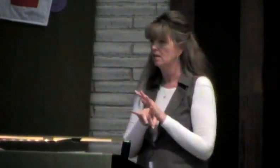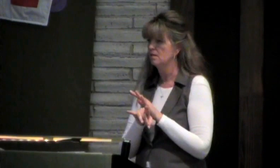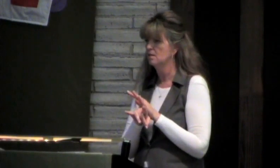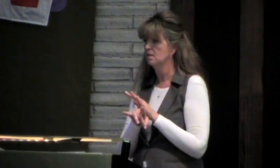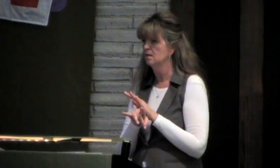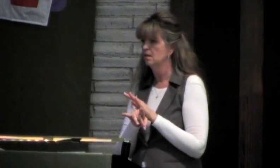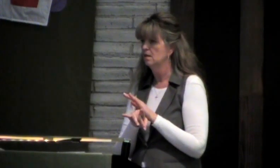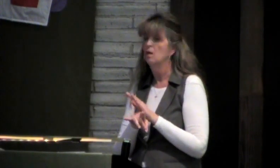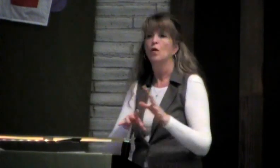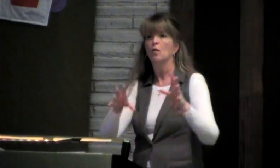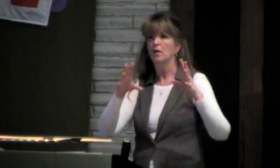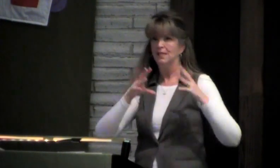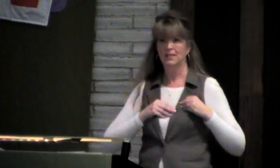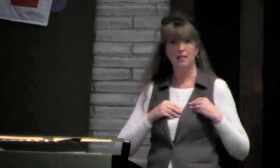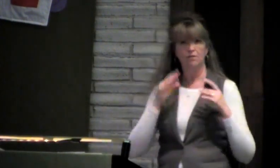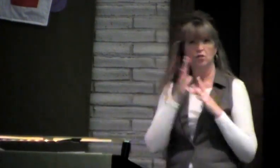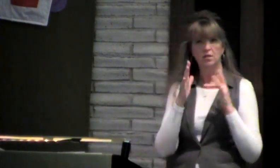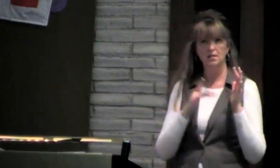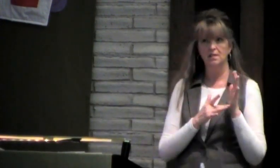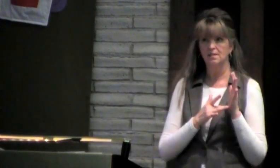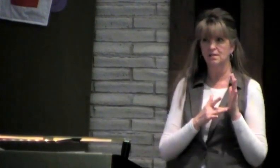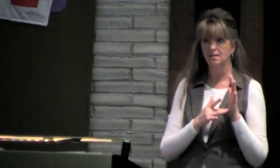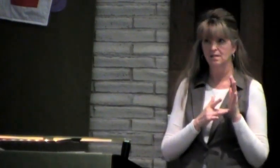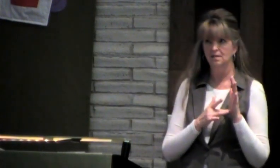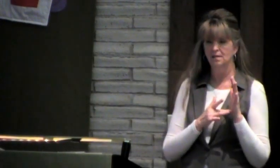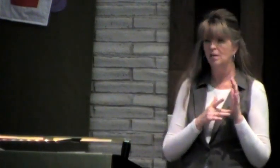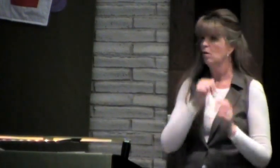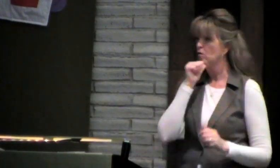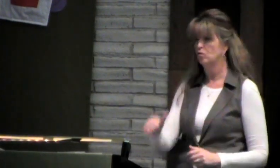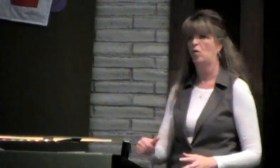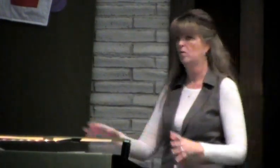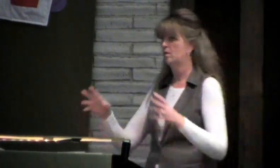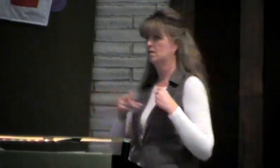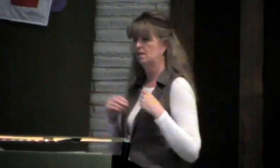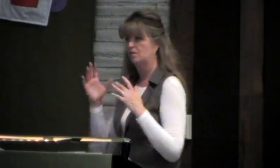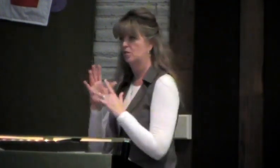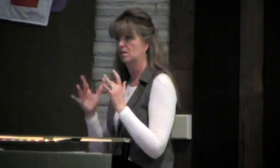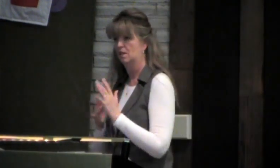It's all of our individual choices whether to accept Jesus or not.